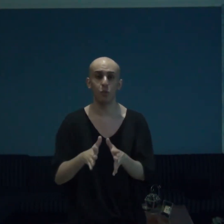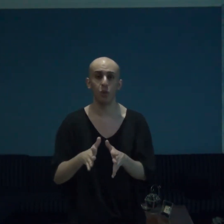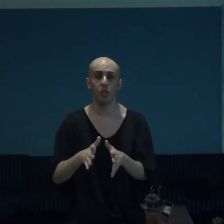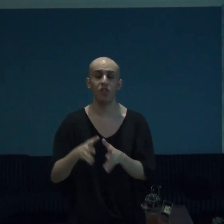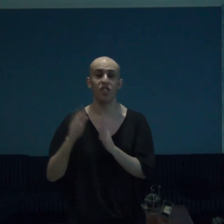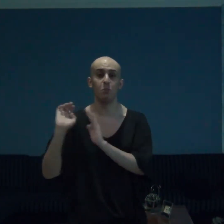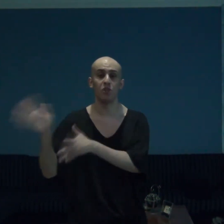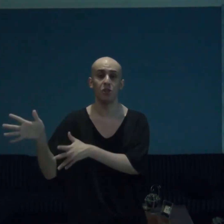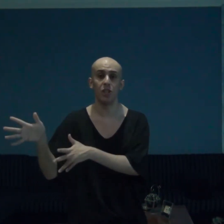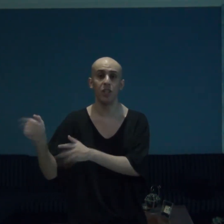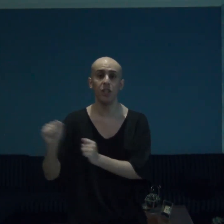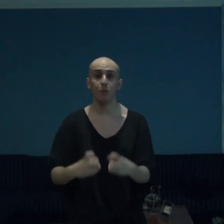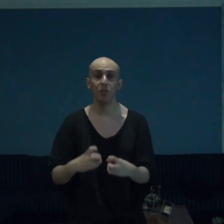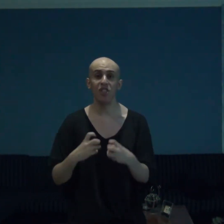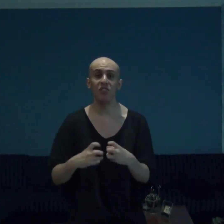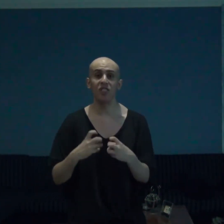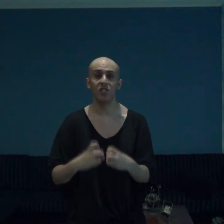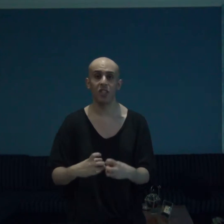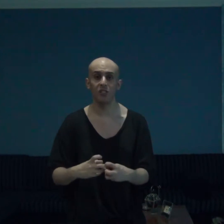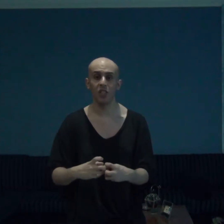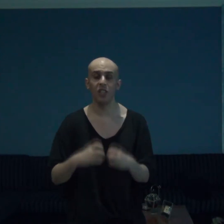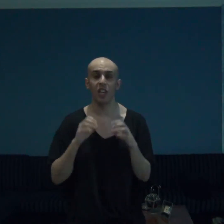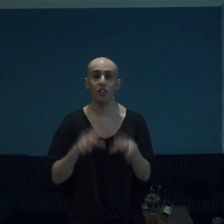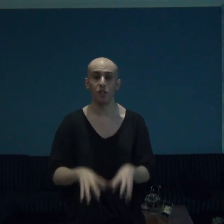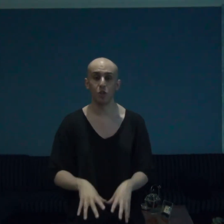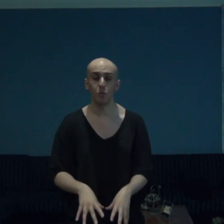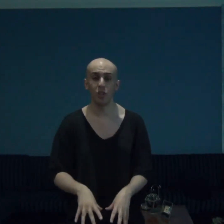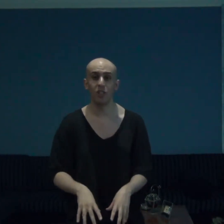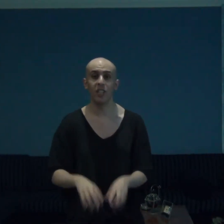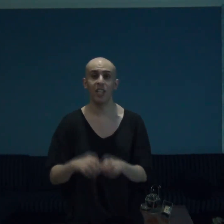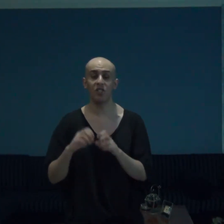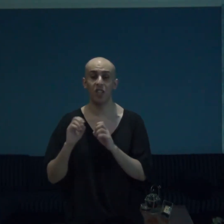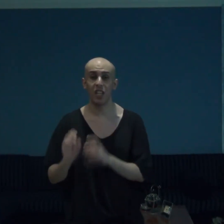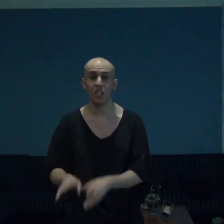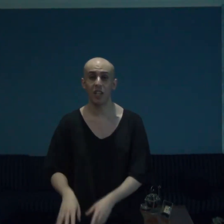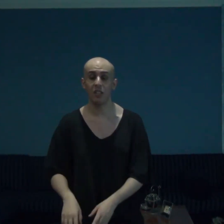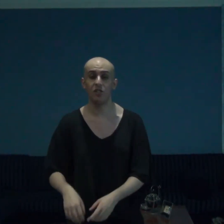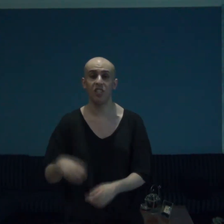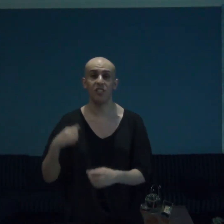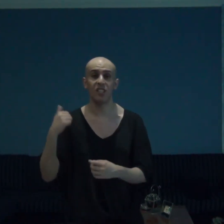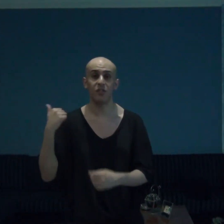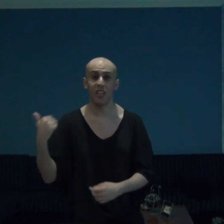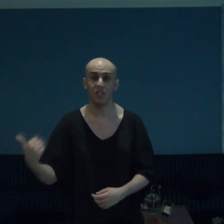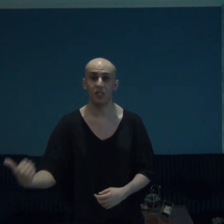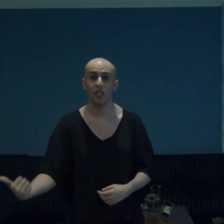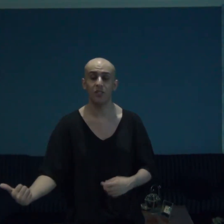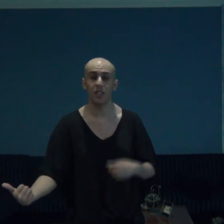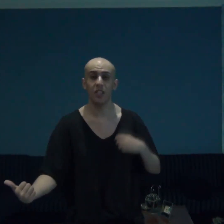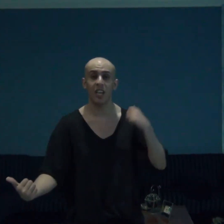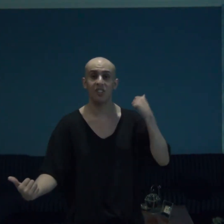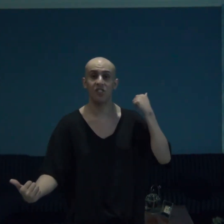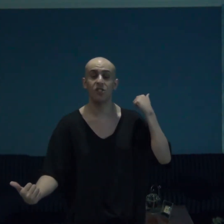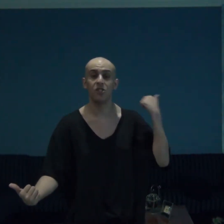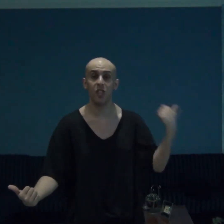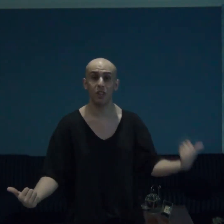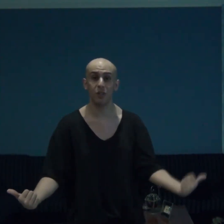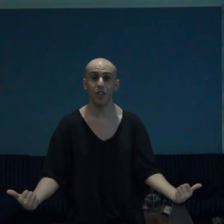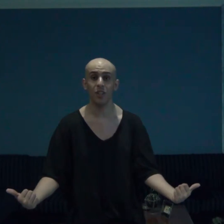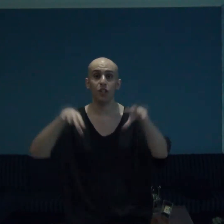world is berserk a medieval setting and this world guys and gals is as fascinating as it is scary in